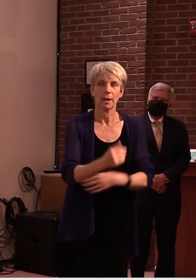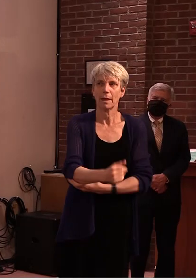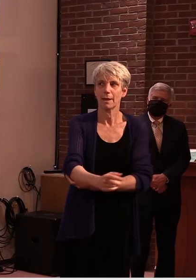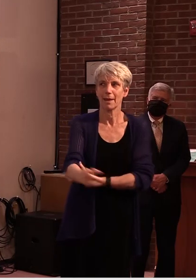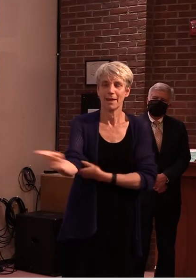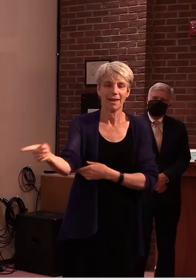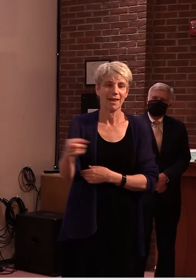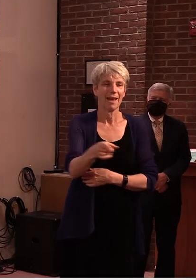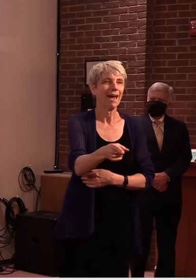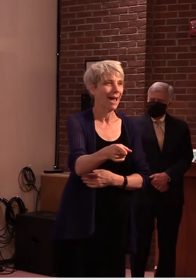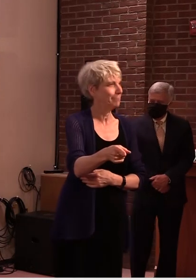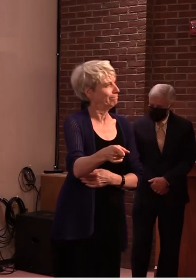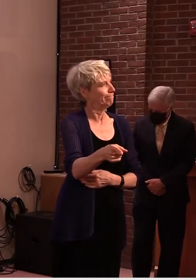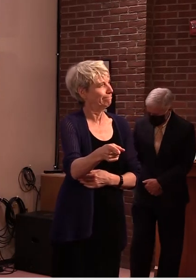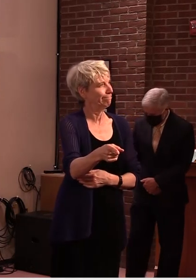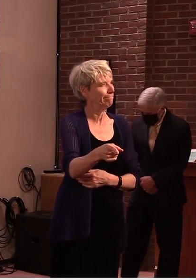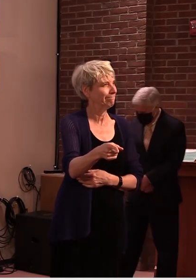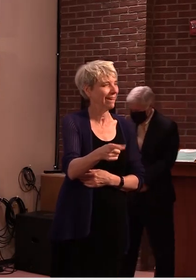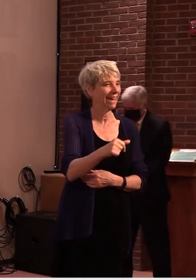disagreeing steve